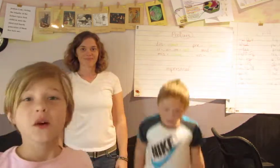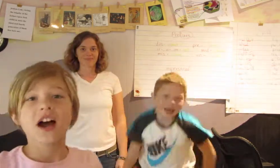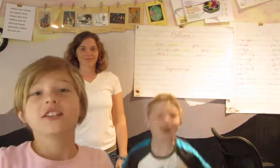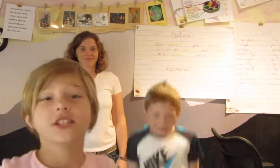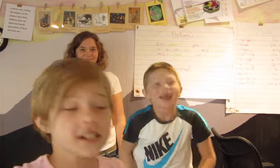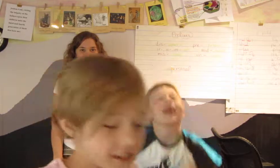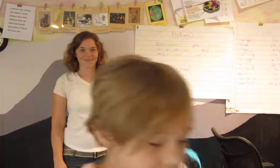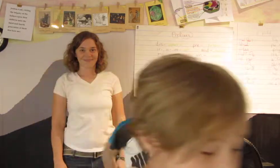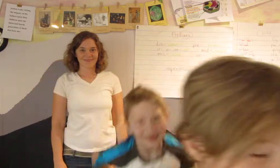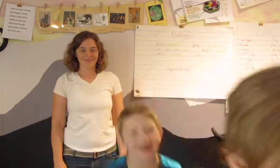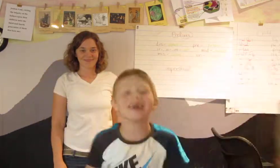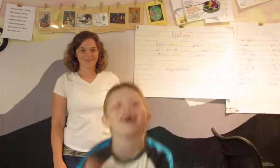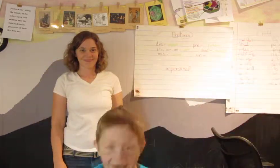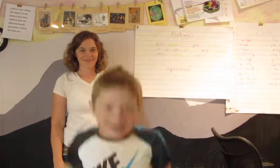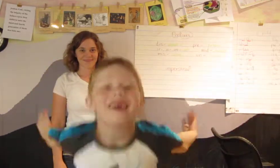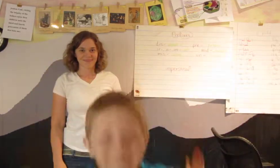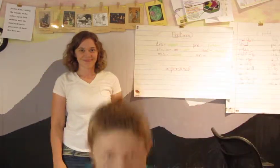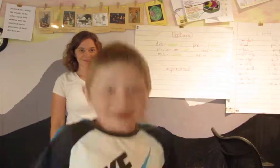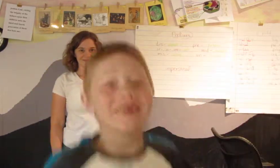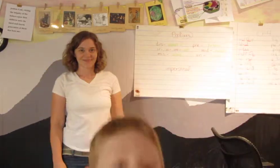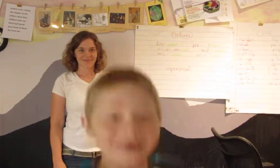watching thank you